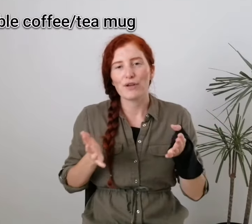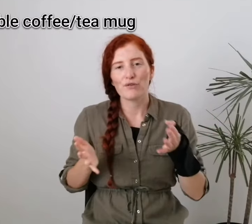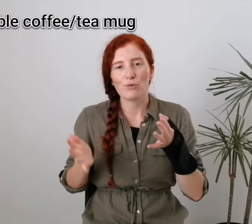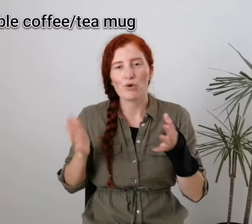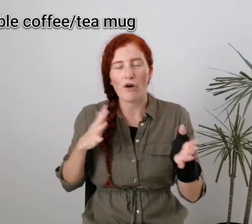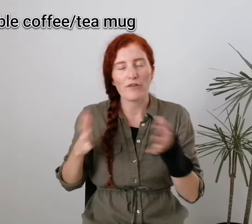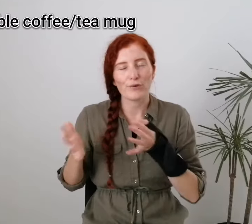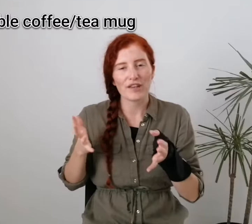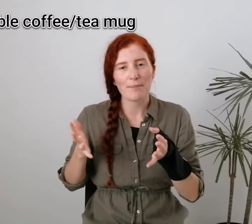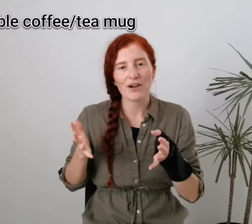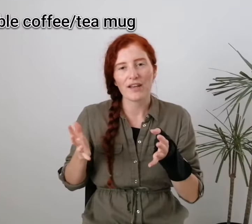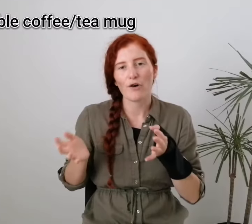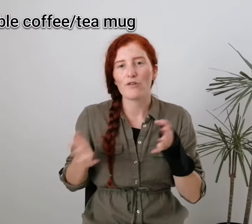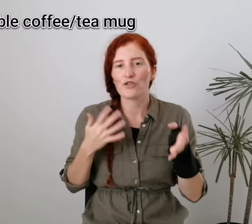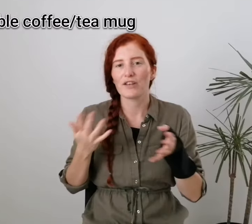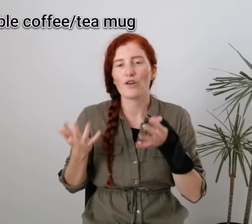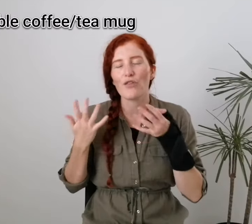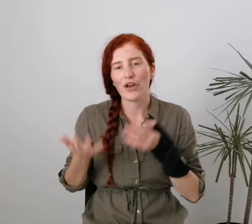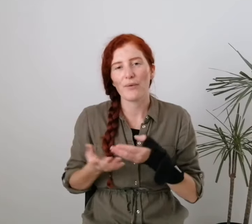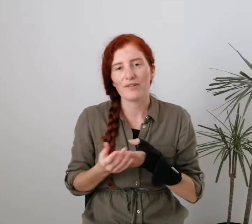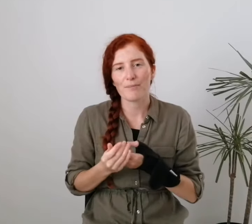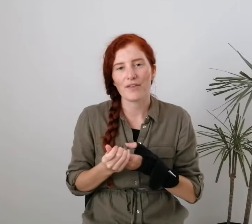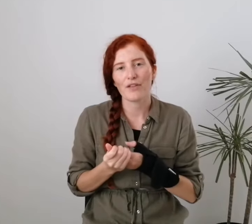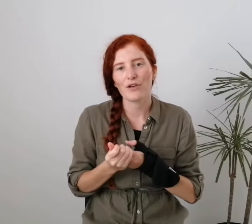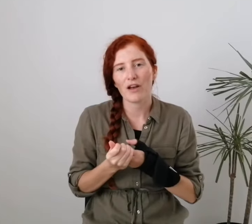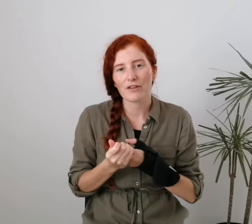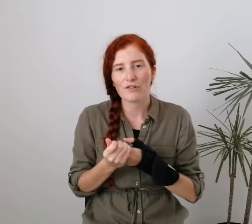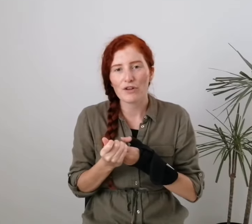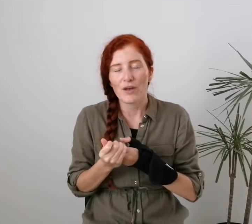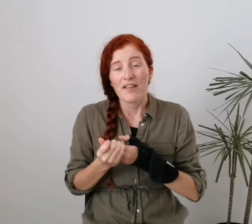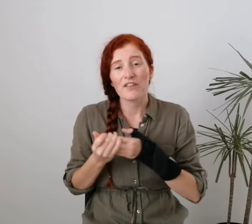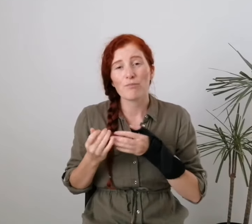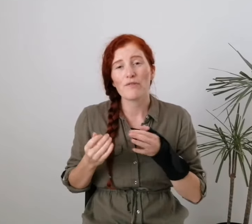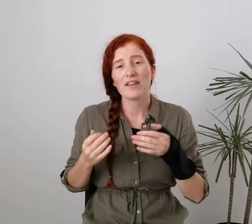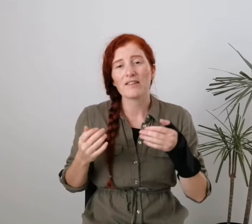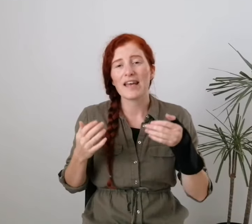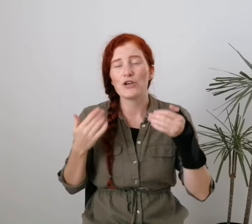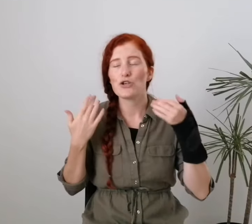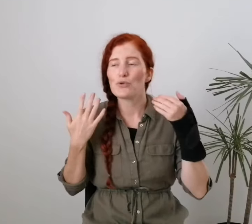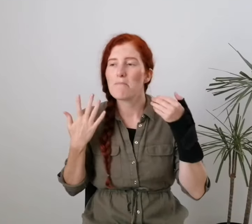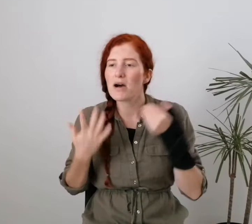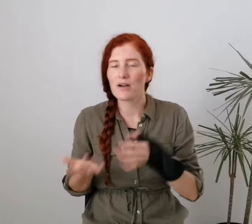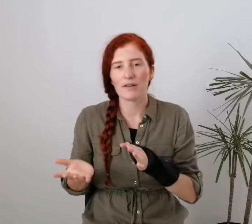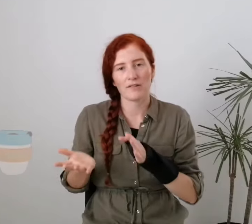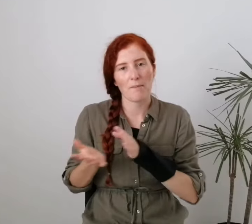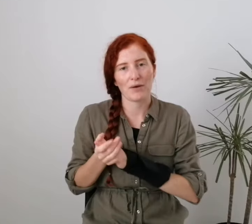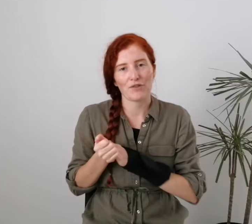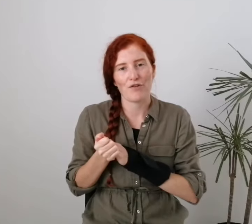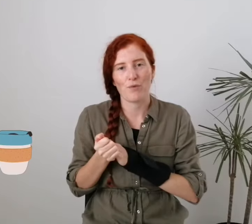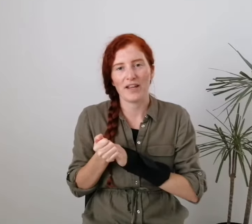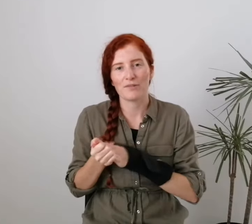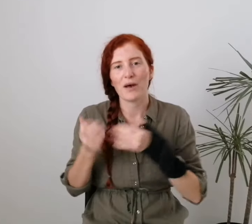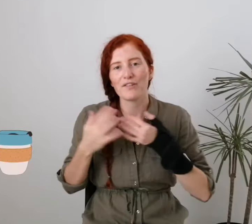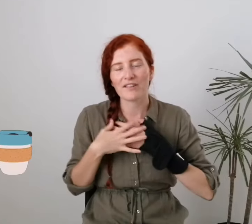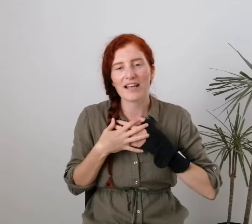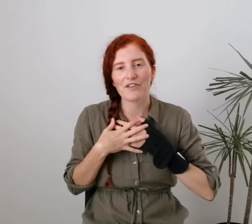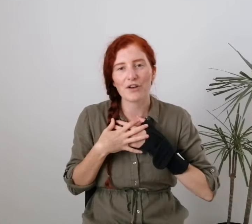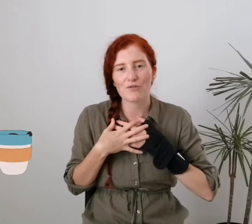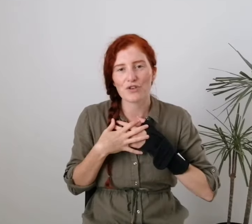reusable coffee or tea mug if hot drinks on the go is something that you like to do. This prevents a humongous amount of waste. Personally, I don't